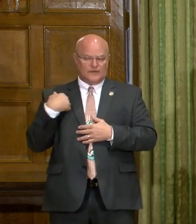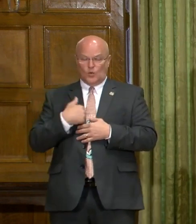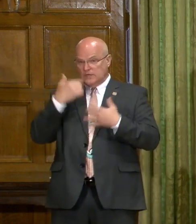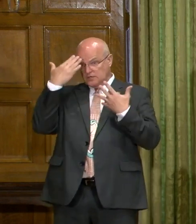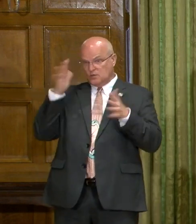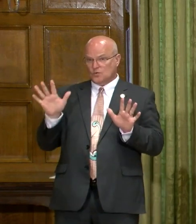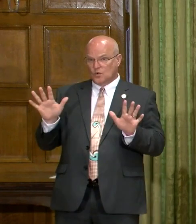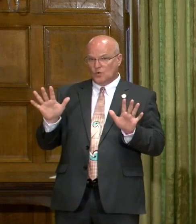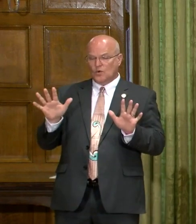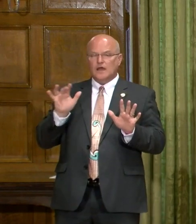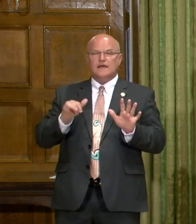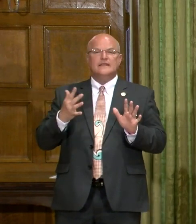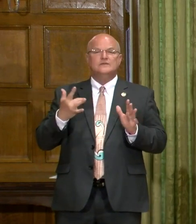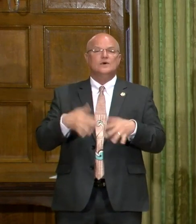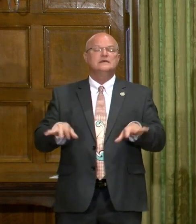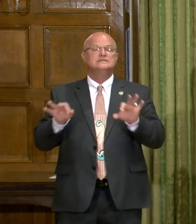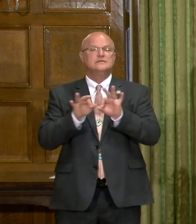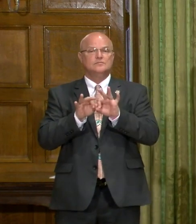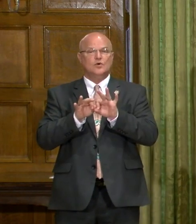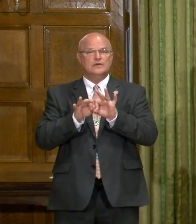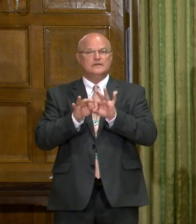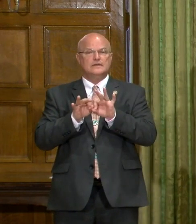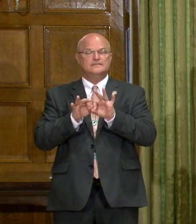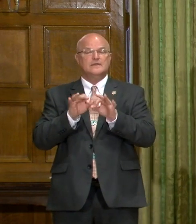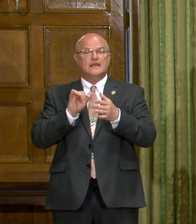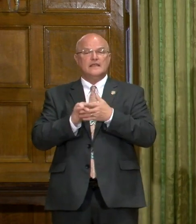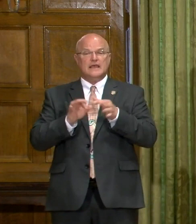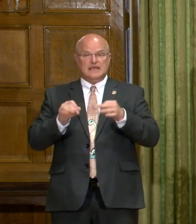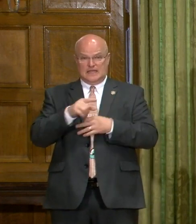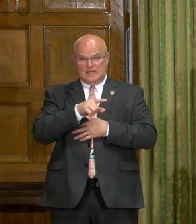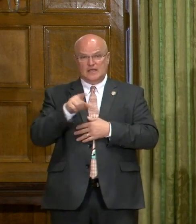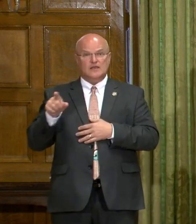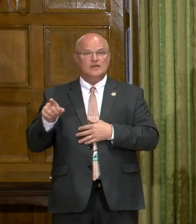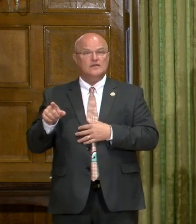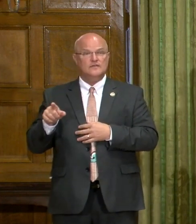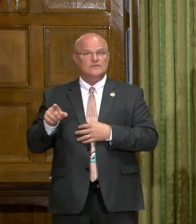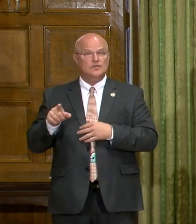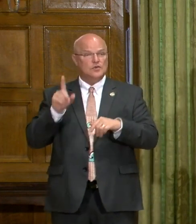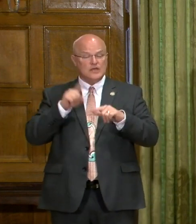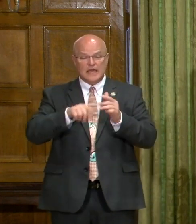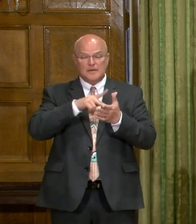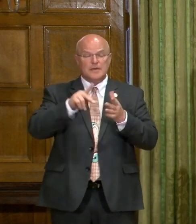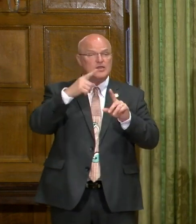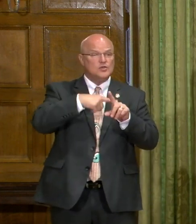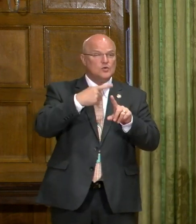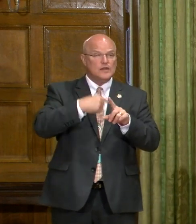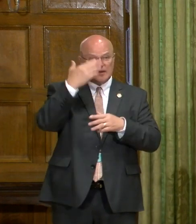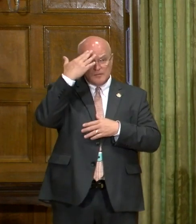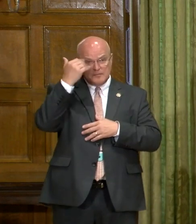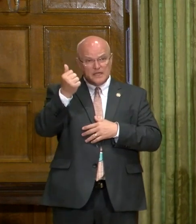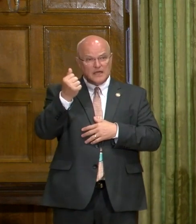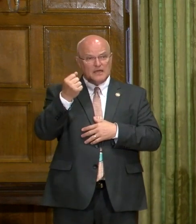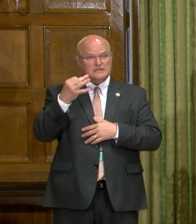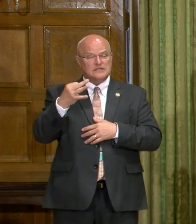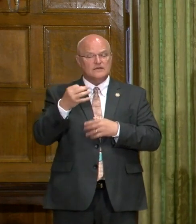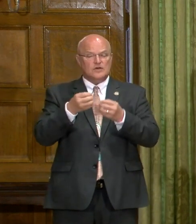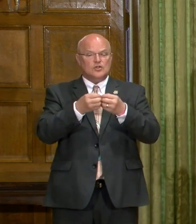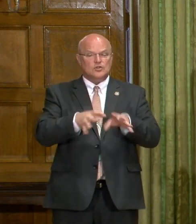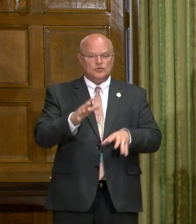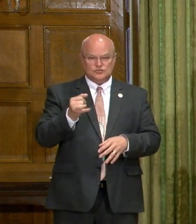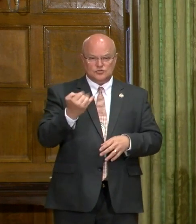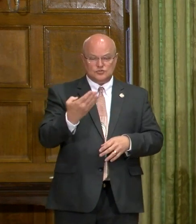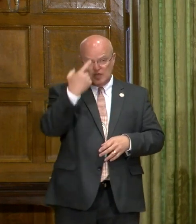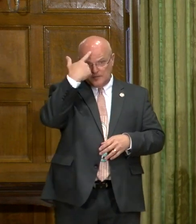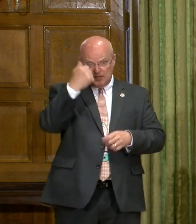don't know about. And that's why it's important that if you can't pay your rent because of losing